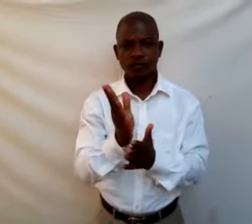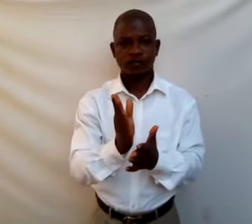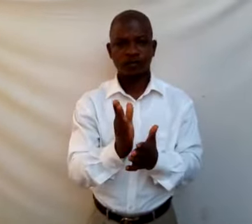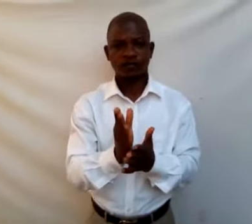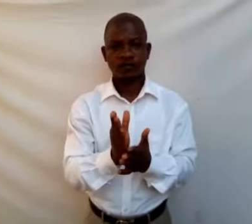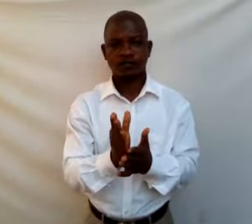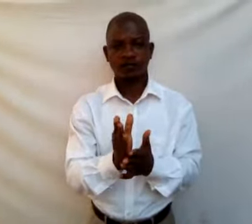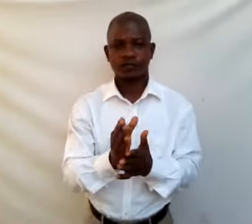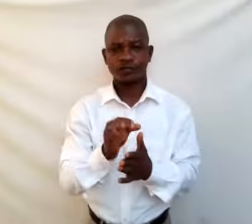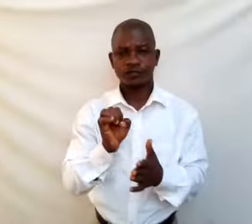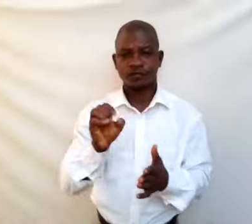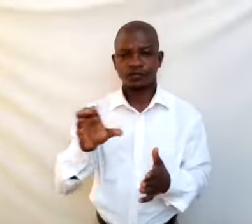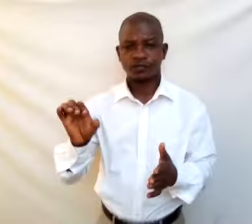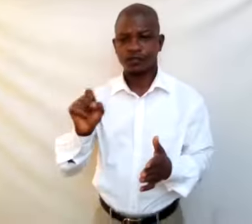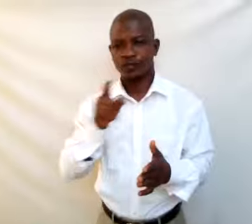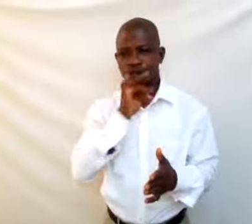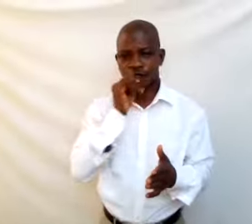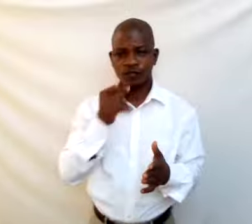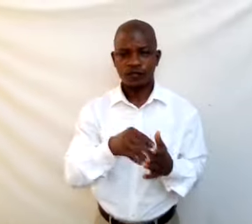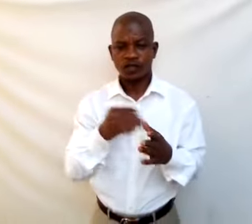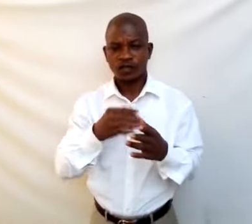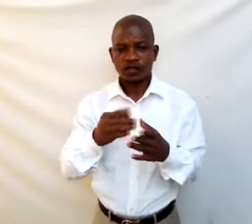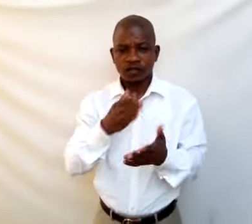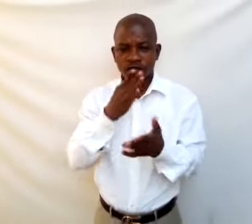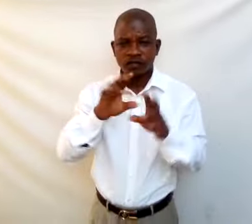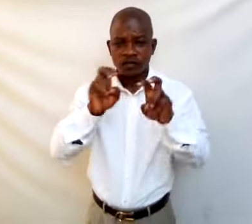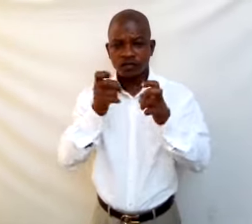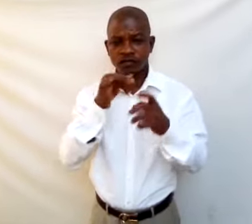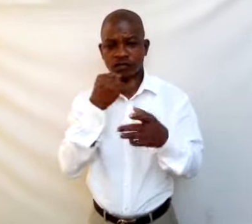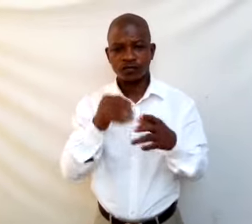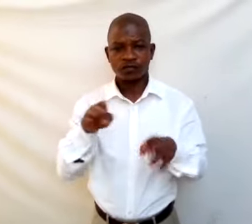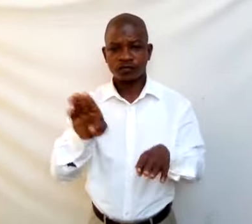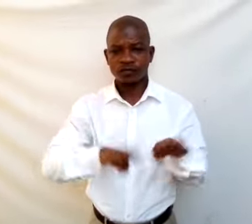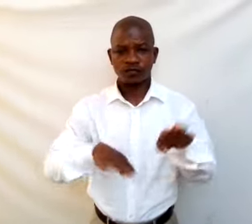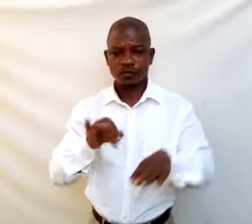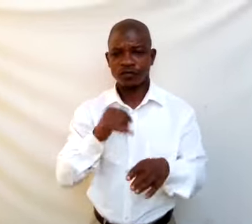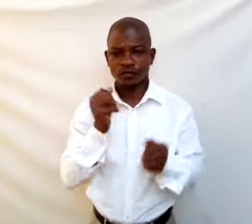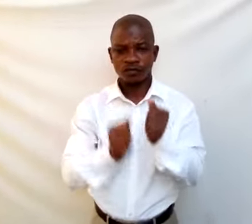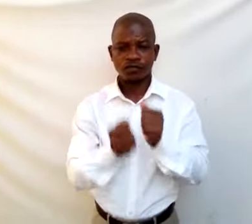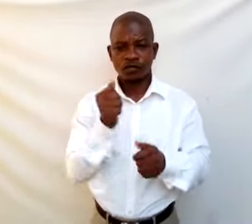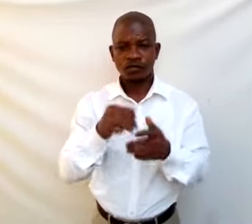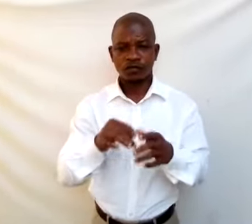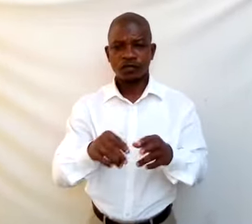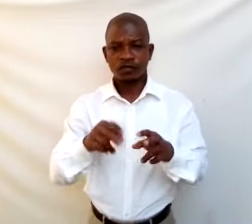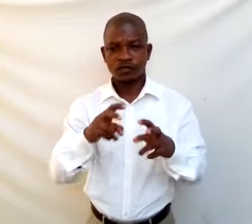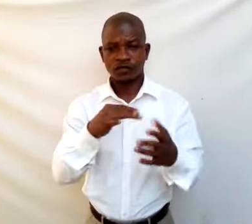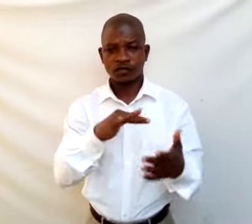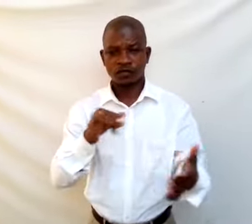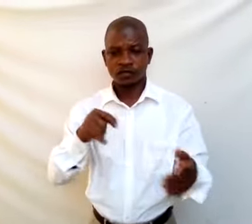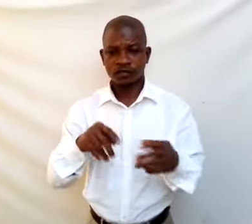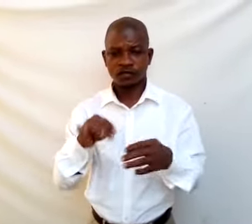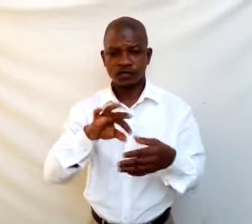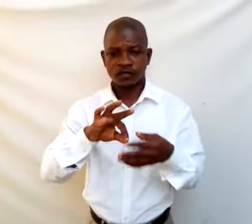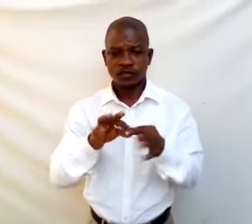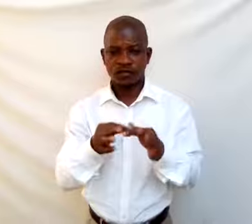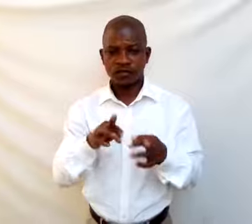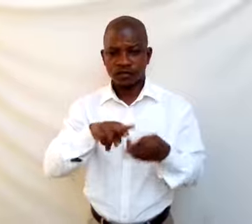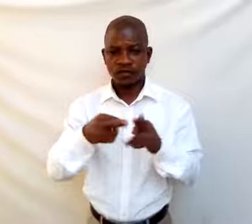Ecology is the branch of biology which studies the interrelationships between living organisms